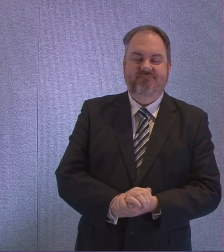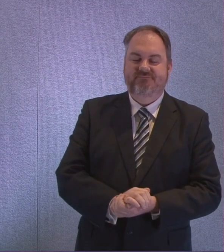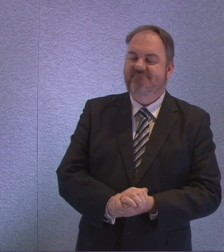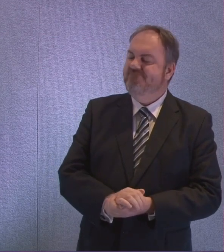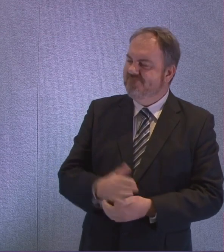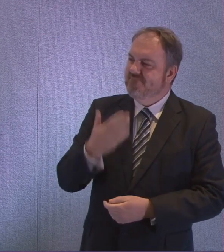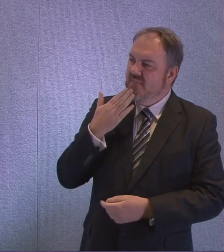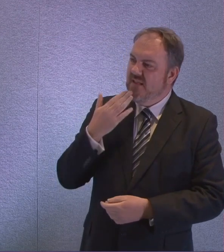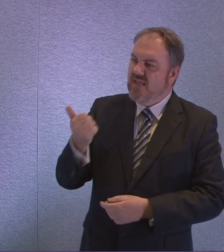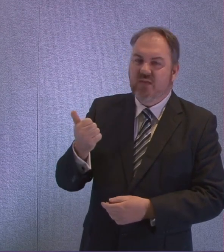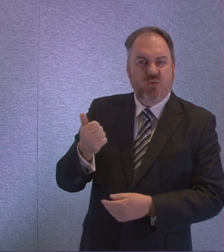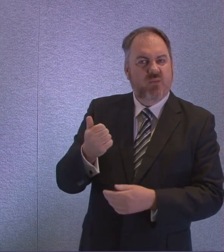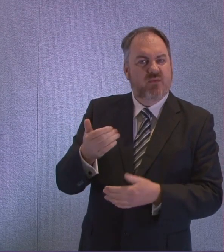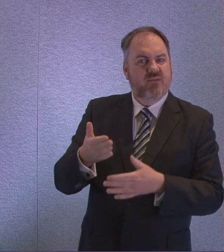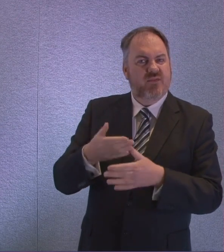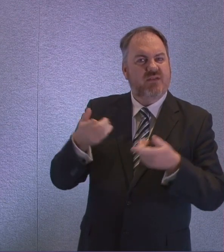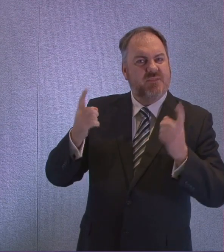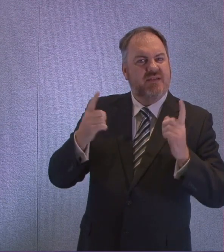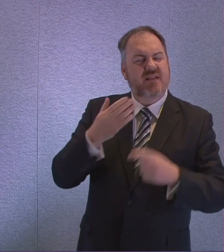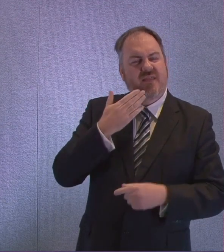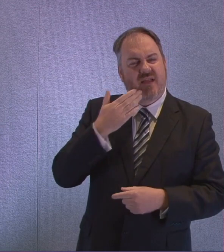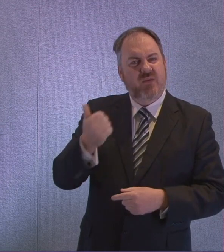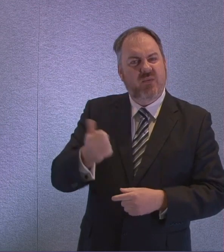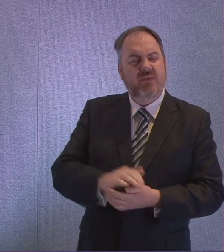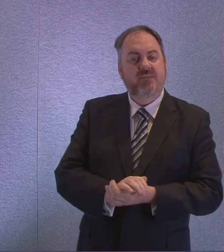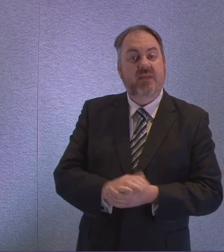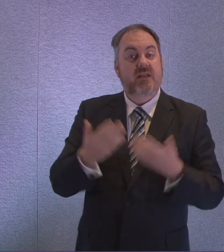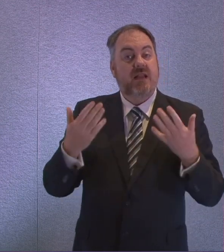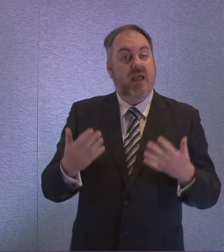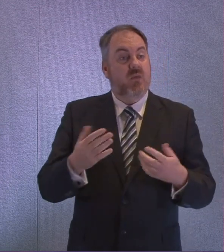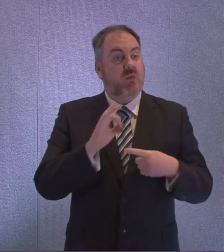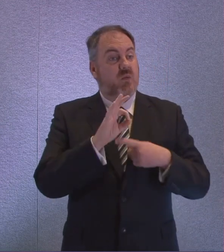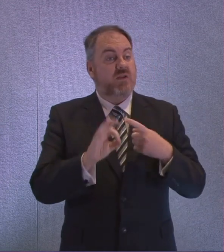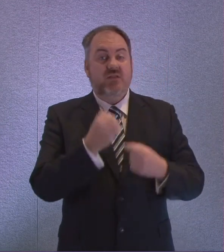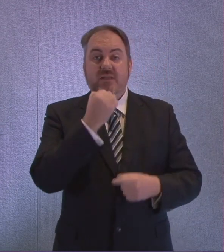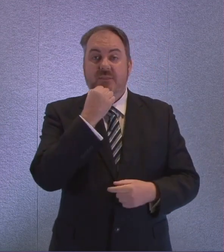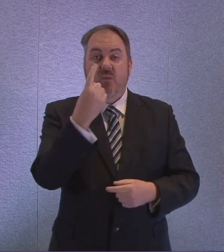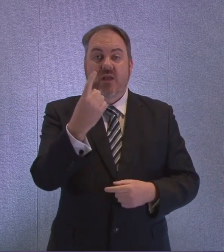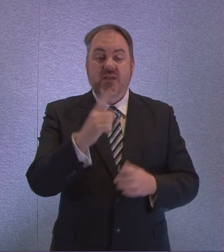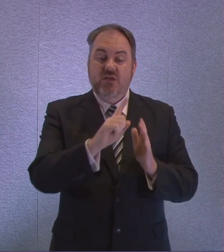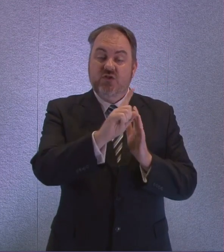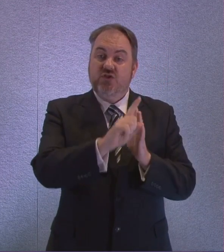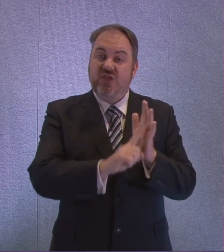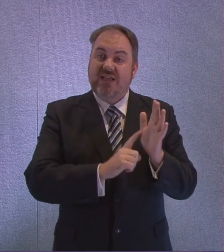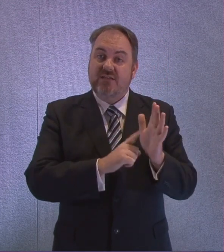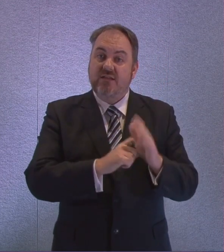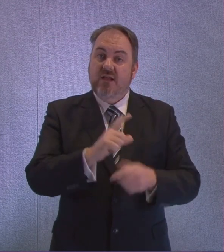Thank you very much, First Minister. We're going to turn now to questions. Question number one from Jackson Carlow.